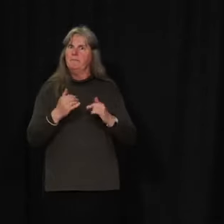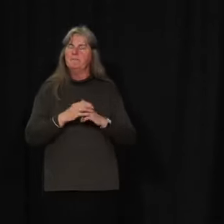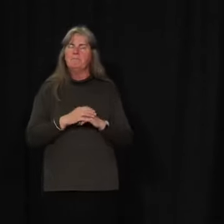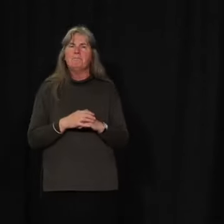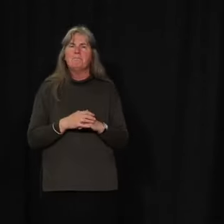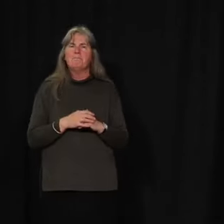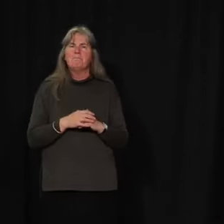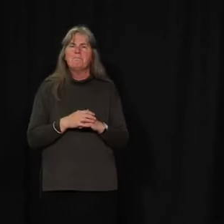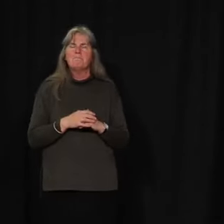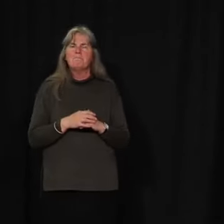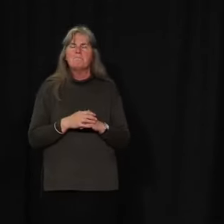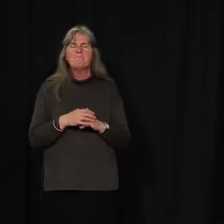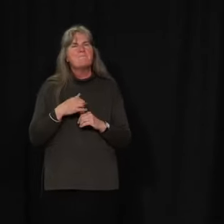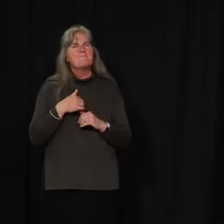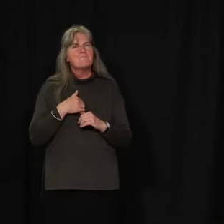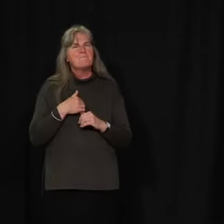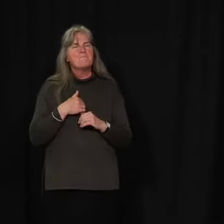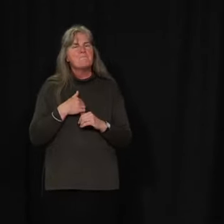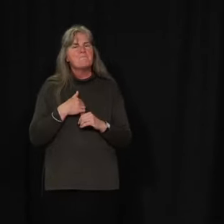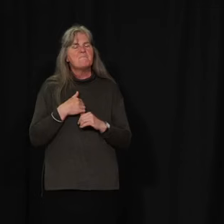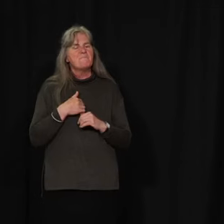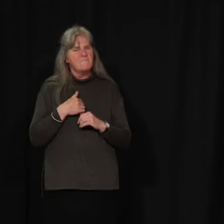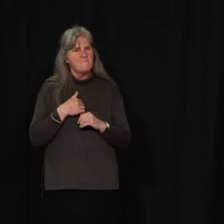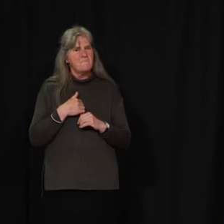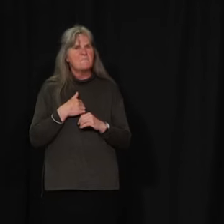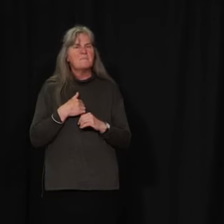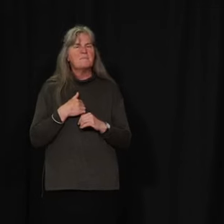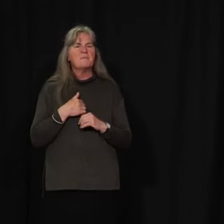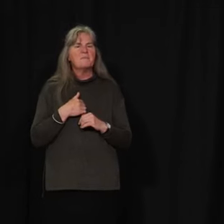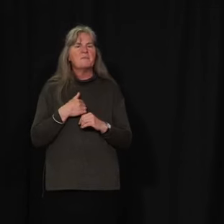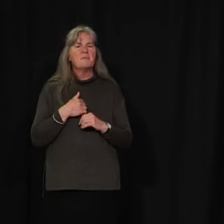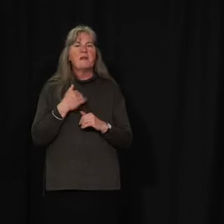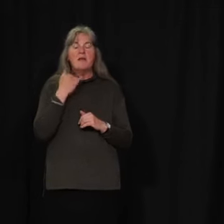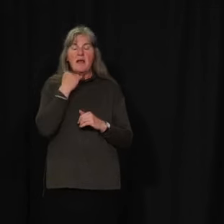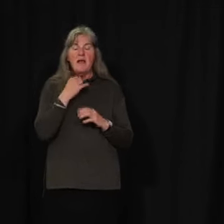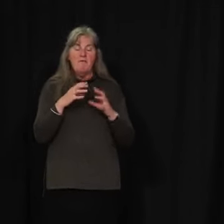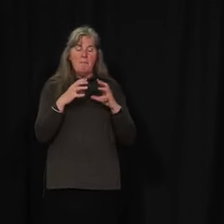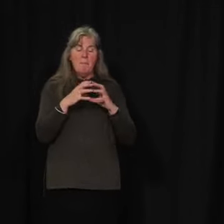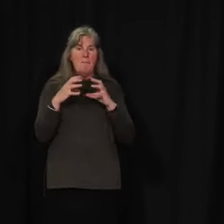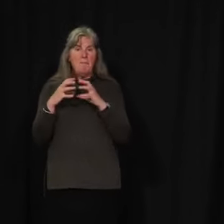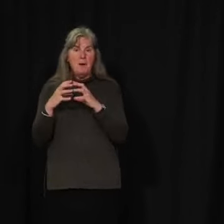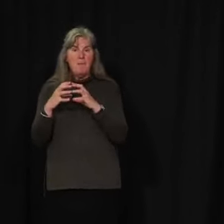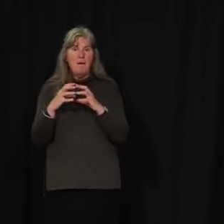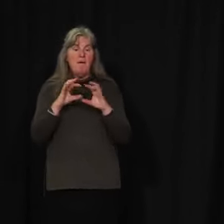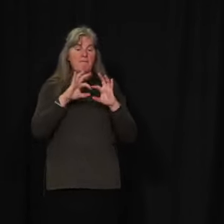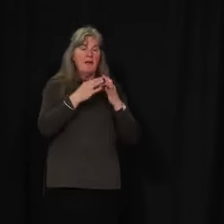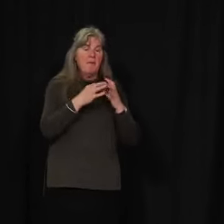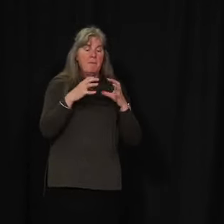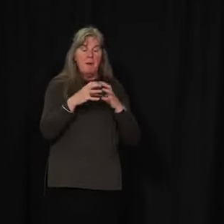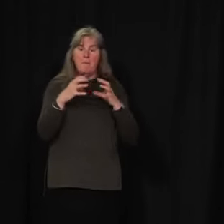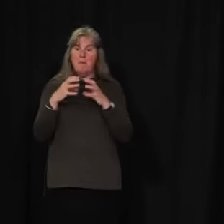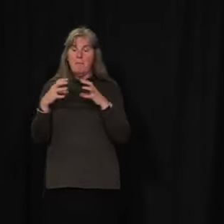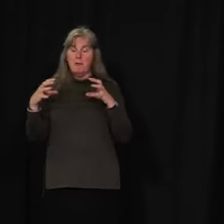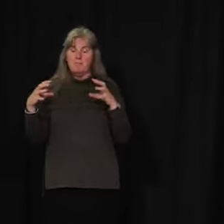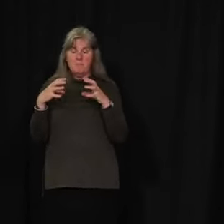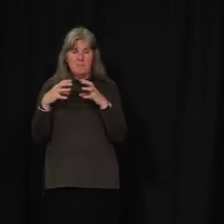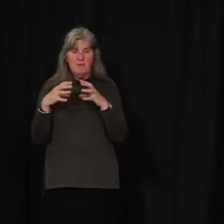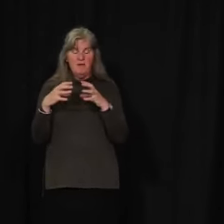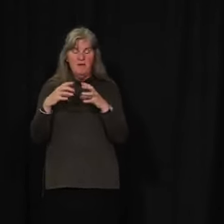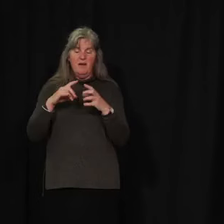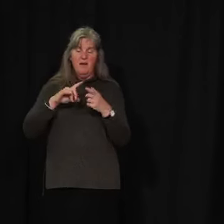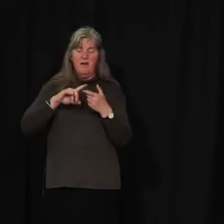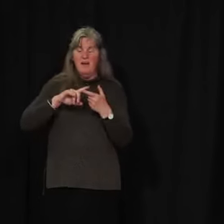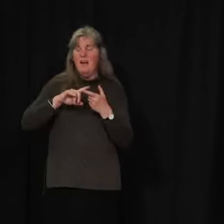that. I would be quite comfortable with a bubble arrangement, a family bubble, a friend,